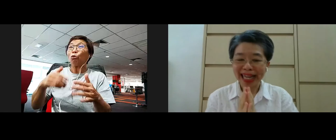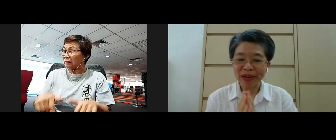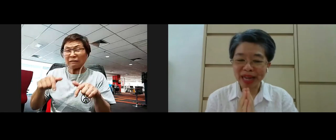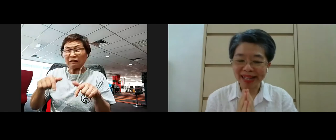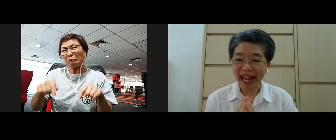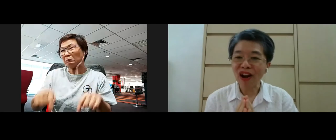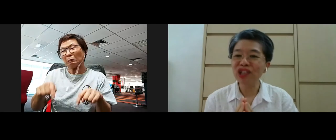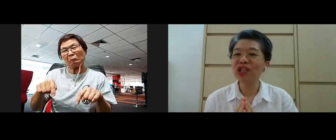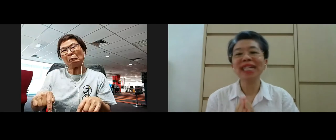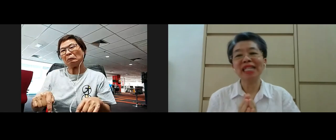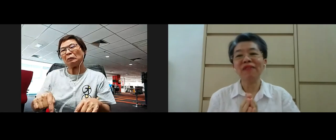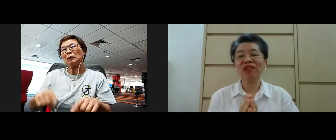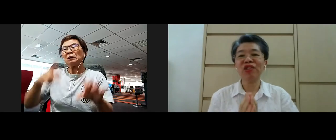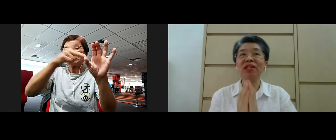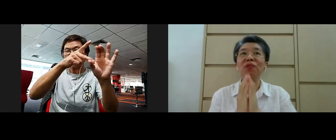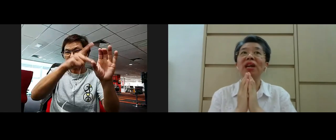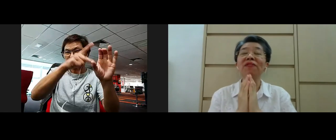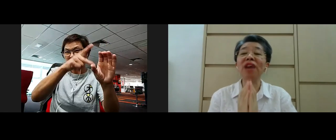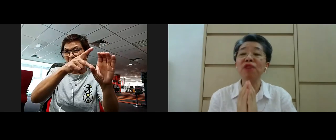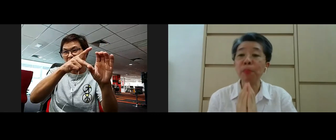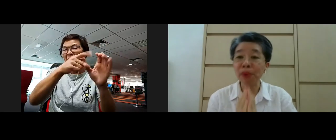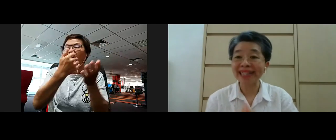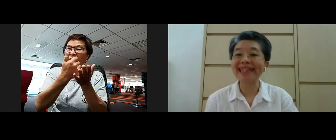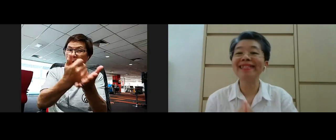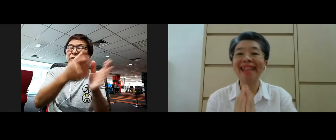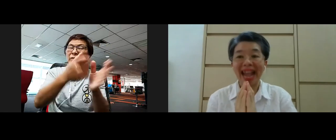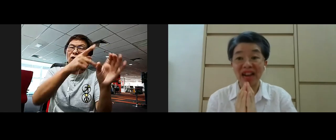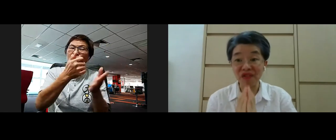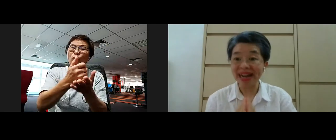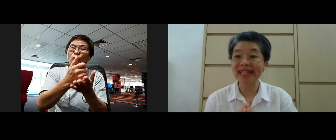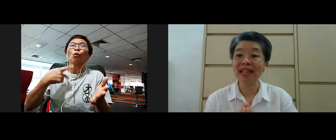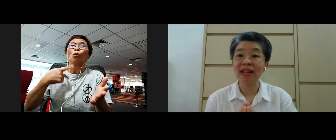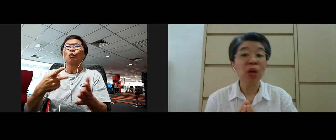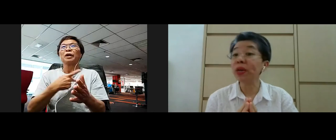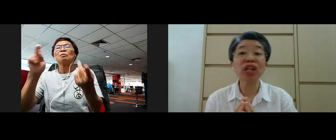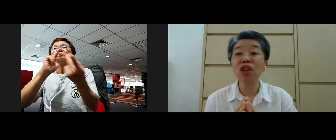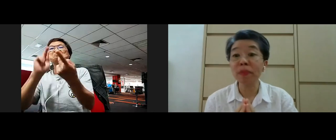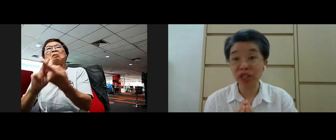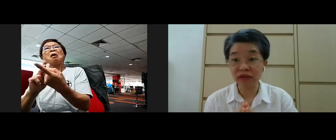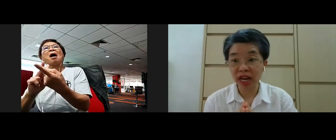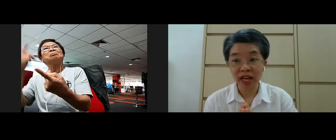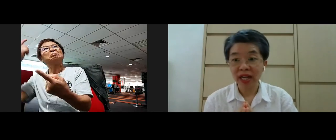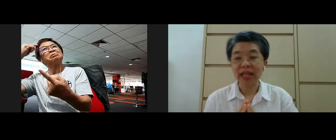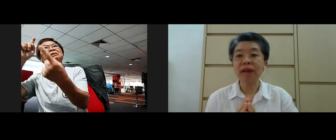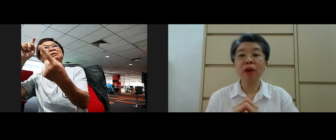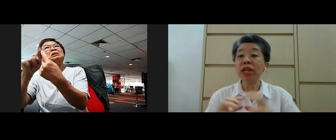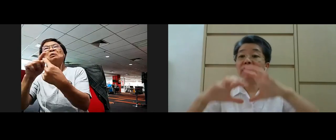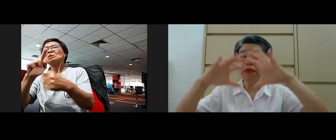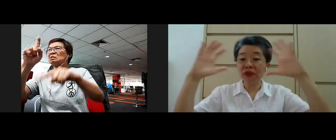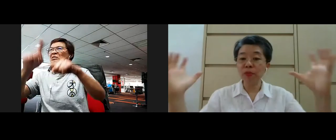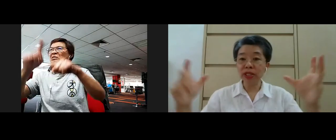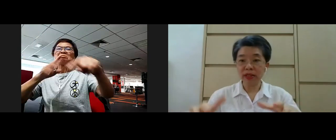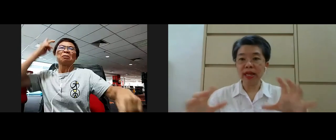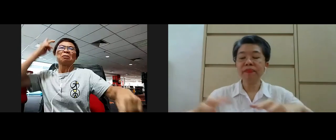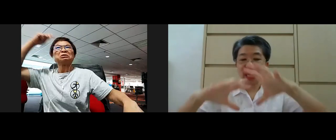why you know in psychological intervention we are very practical and realistic we cannot talk about theory yeah or